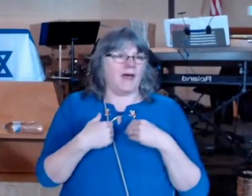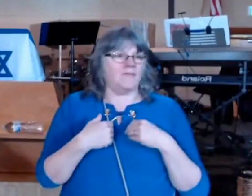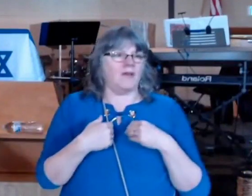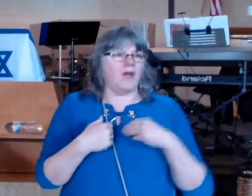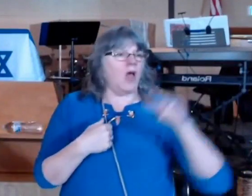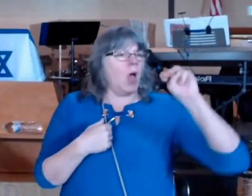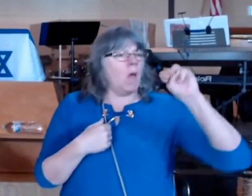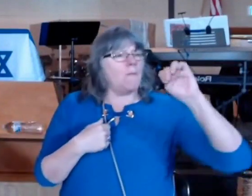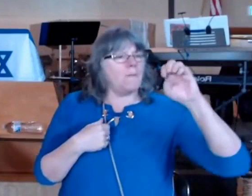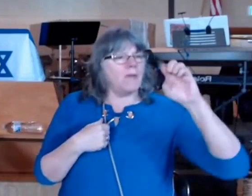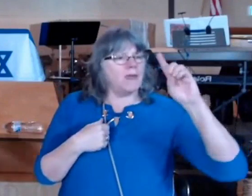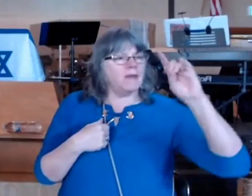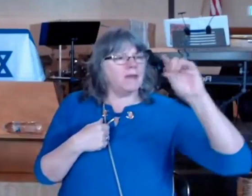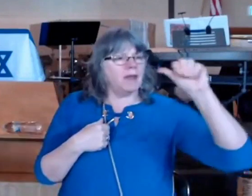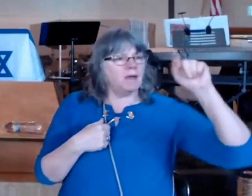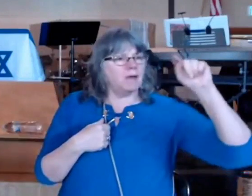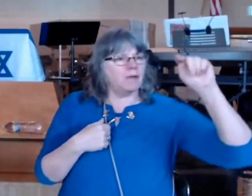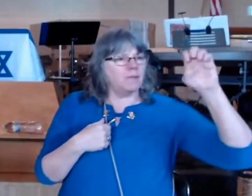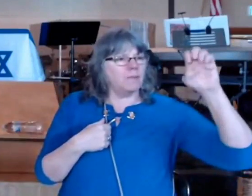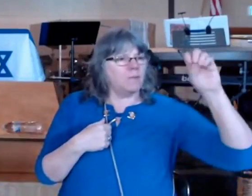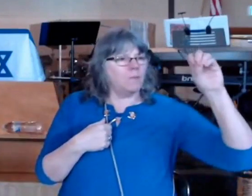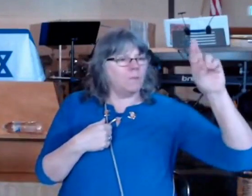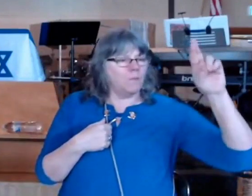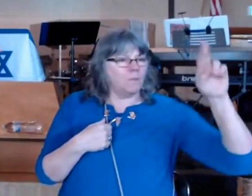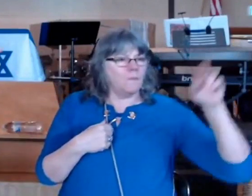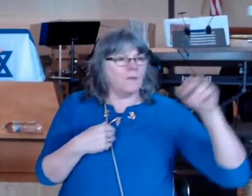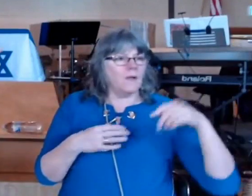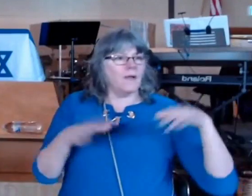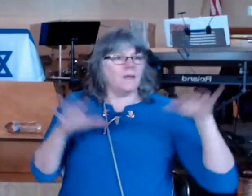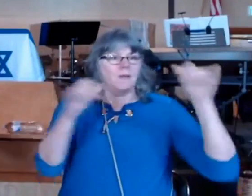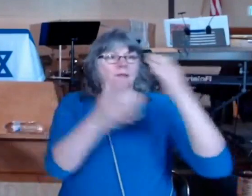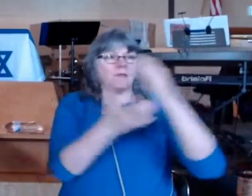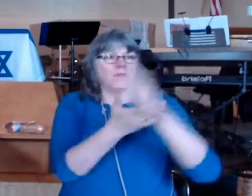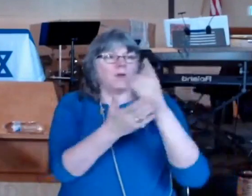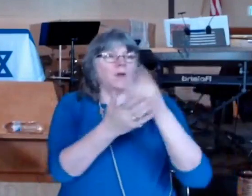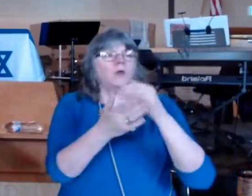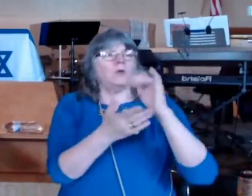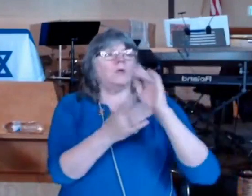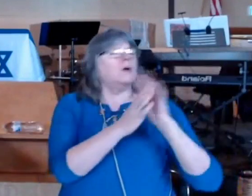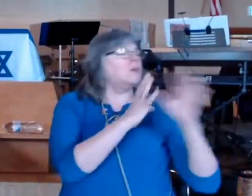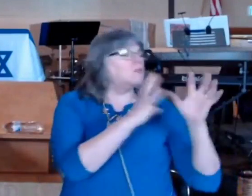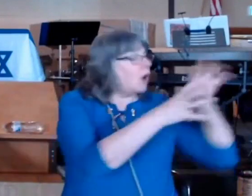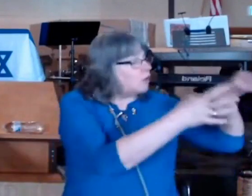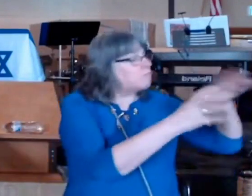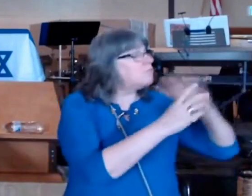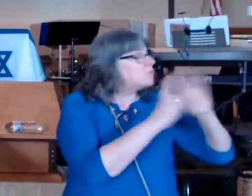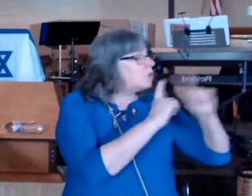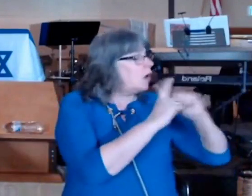Israel is very much used to mediate between Russia and Ukraine you know so